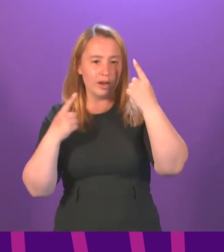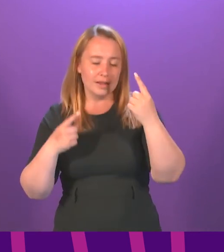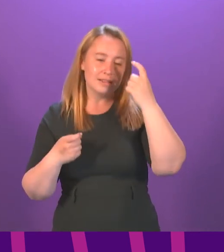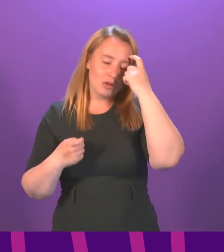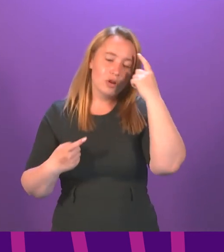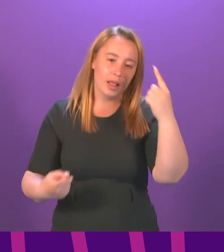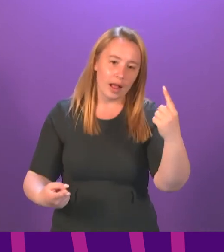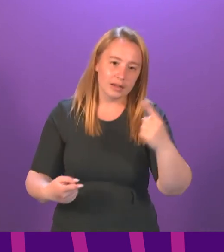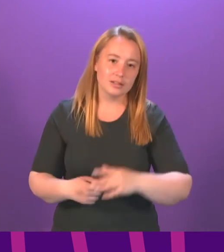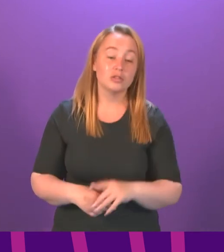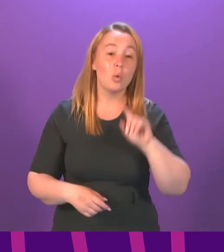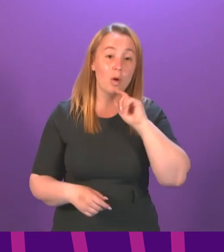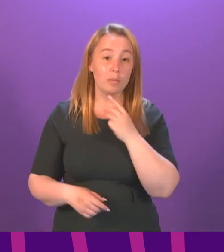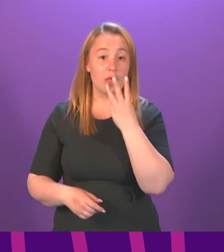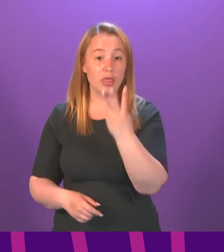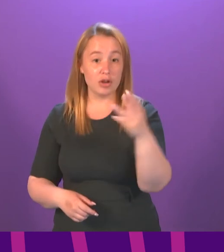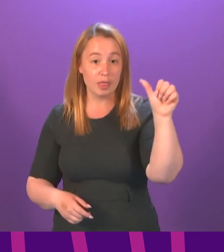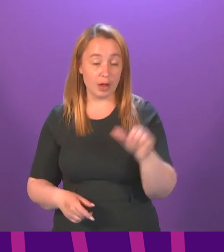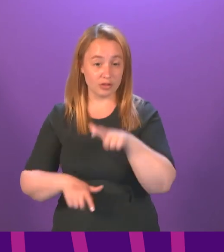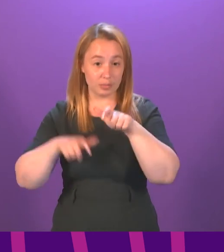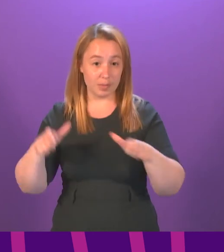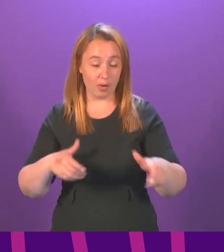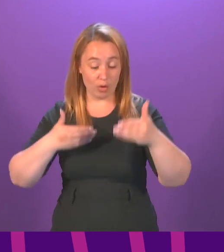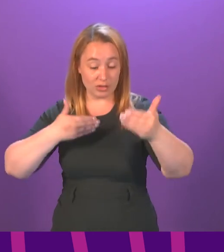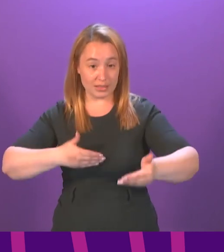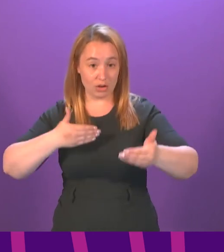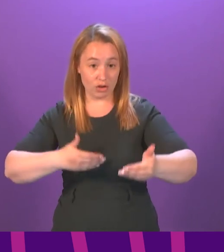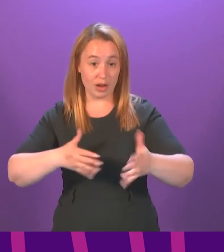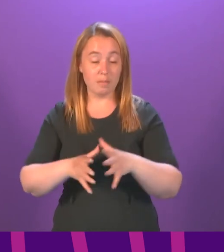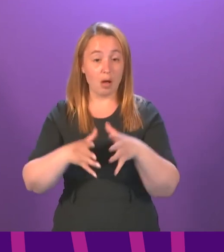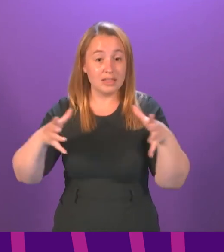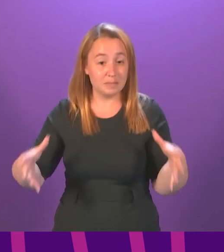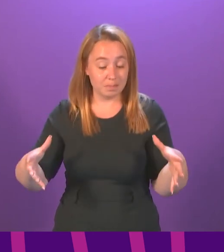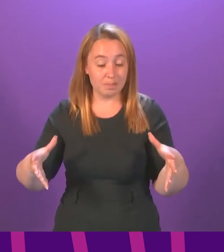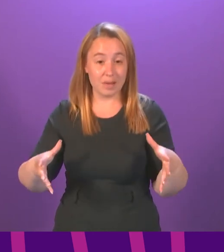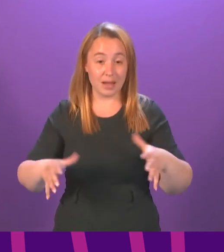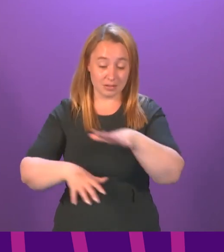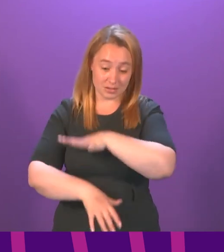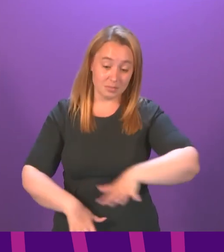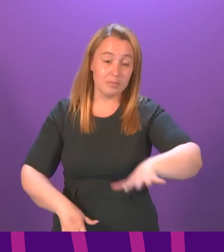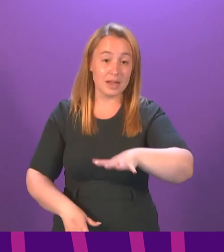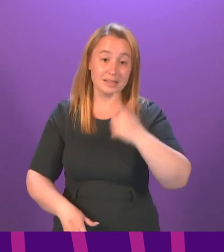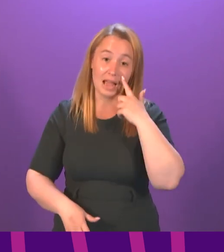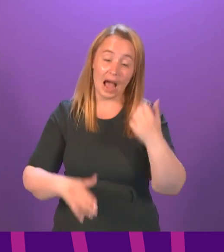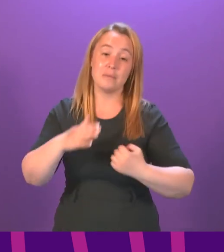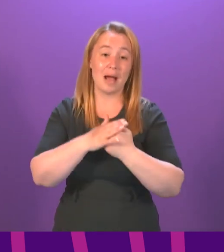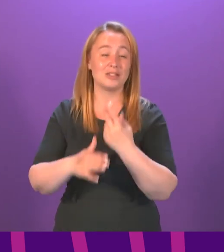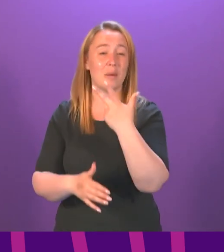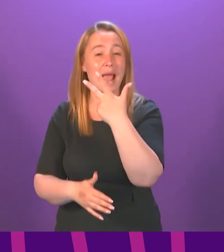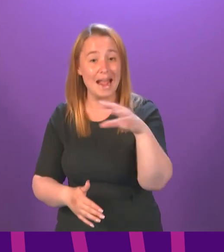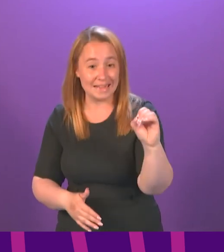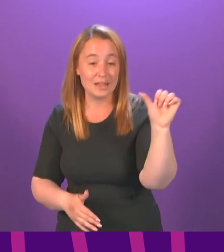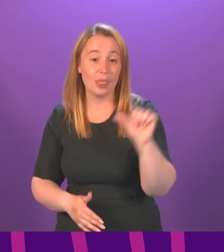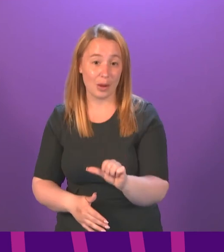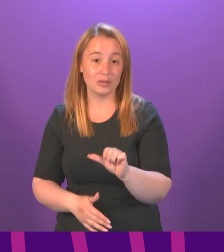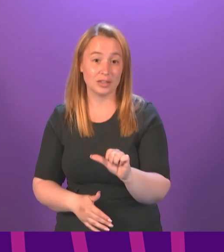that although there will be 3,000 people per session, the space is large enough to accommodate 80,000. I don't think of this as your kind of traditional fan zone that you might have seen,